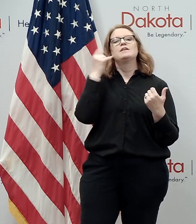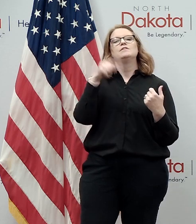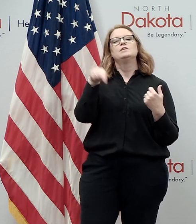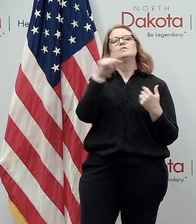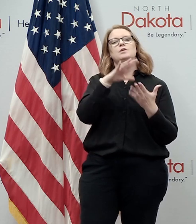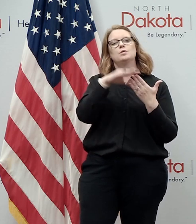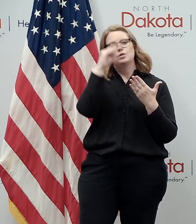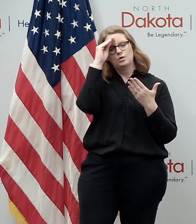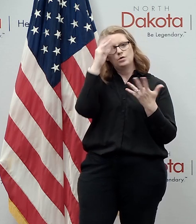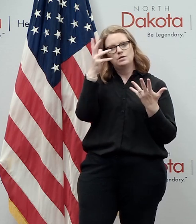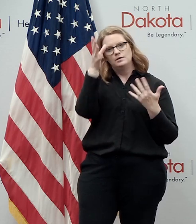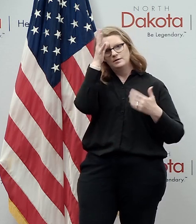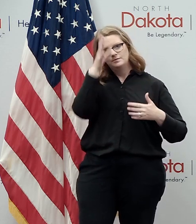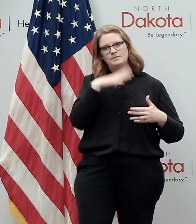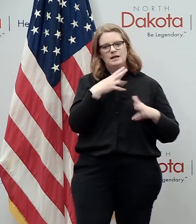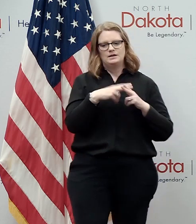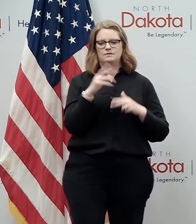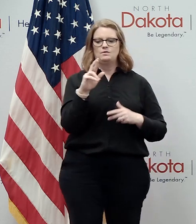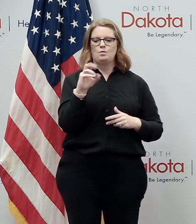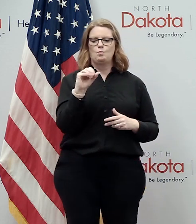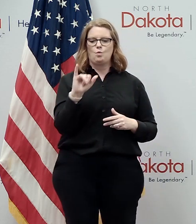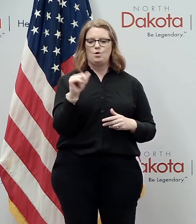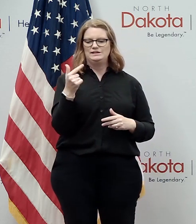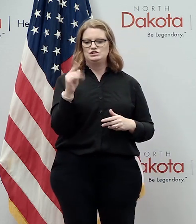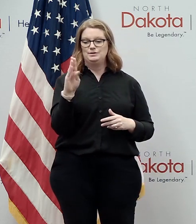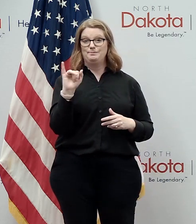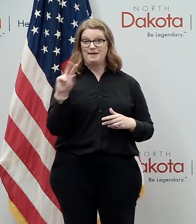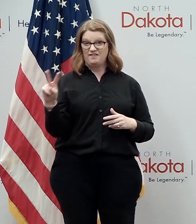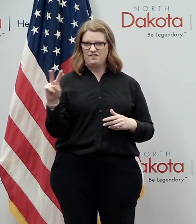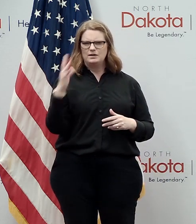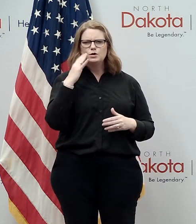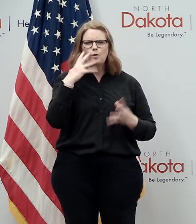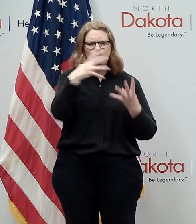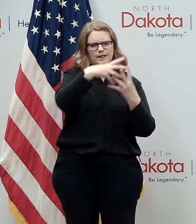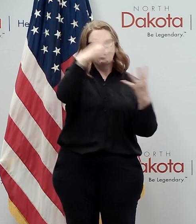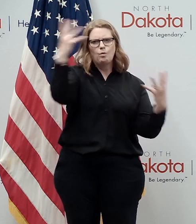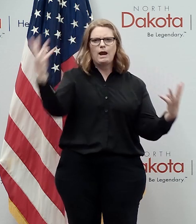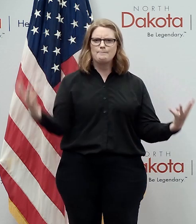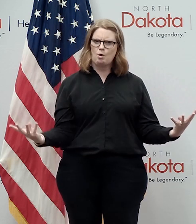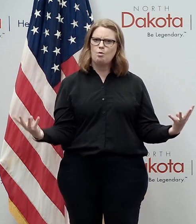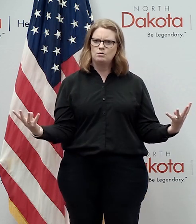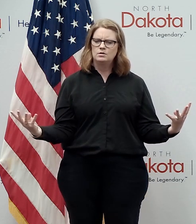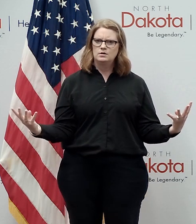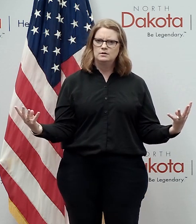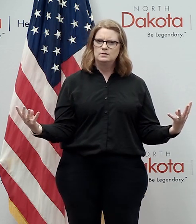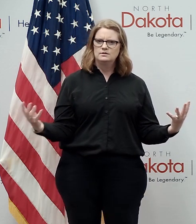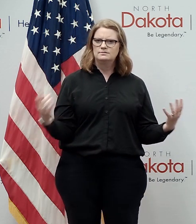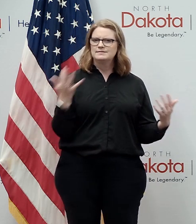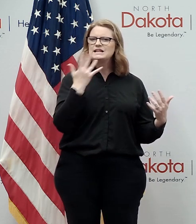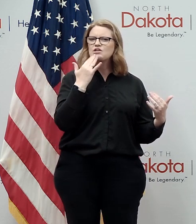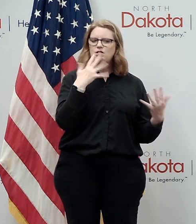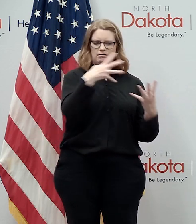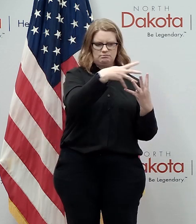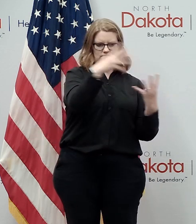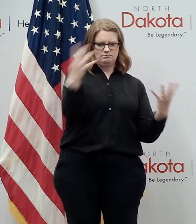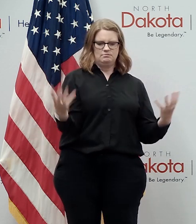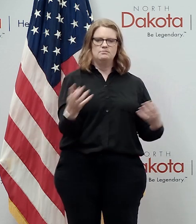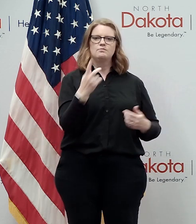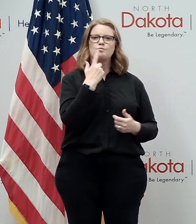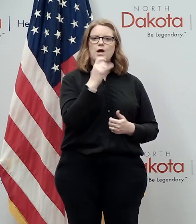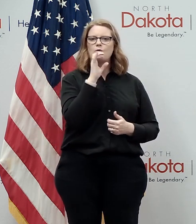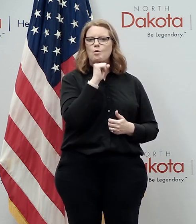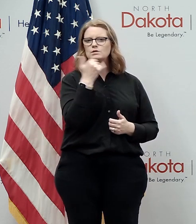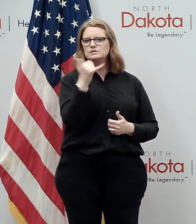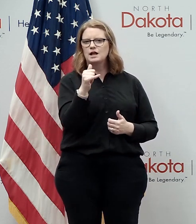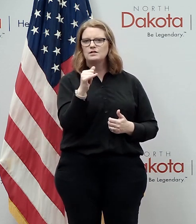the gentleman named roy g biv when you were in in physics uh in high school but the color spectrum you know red orange yellow